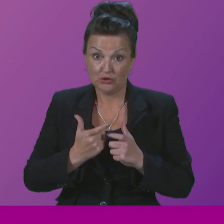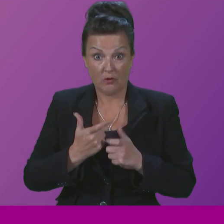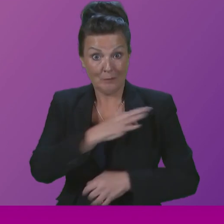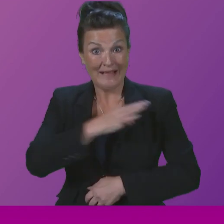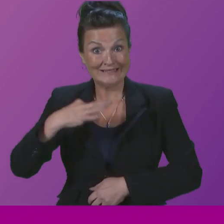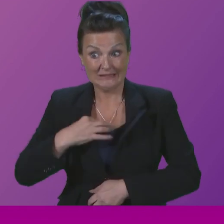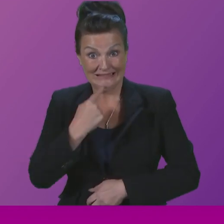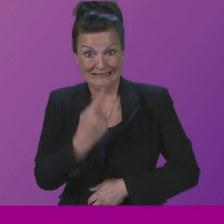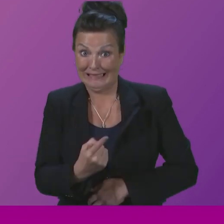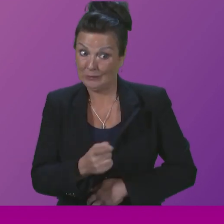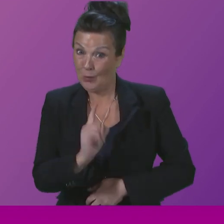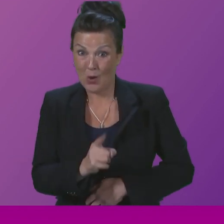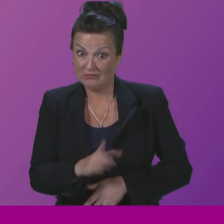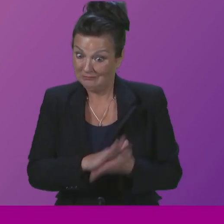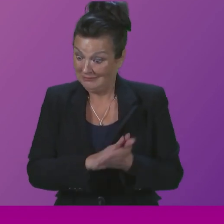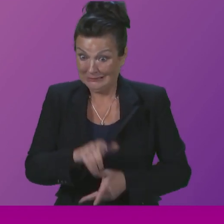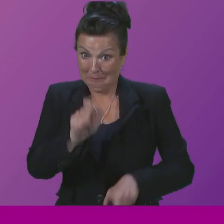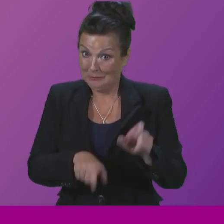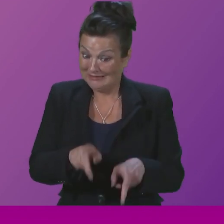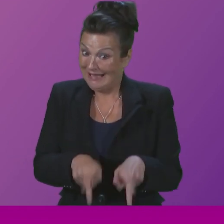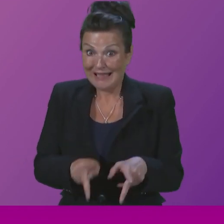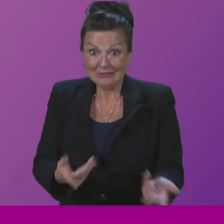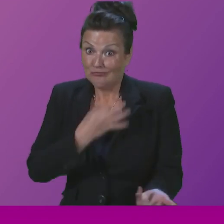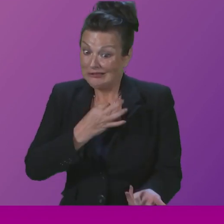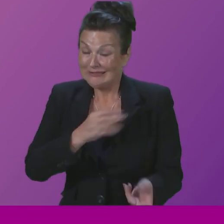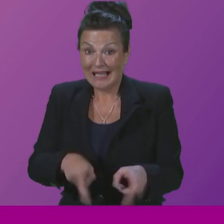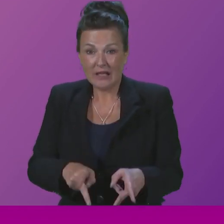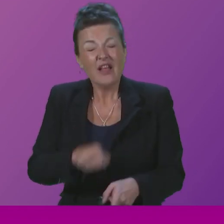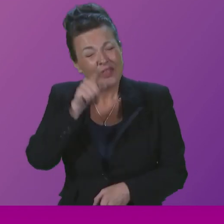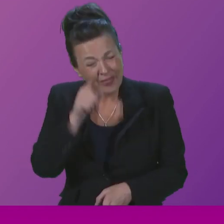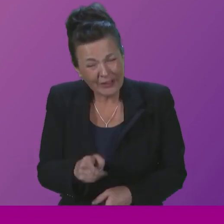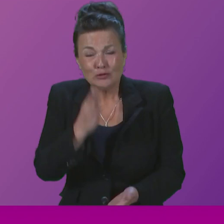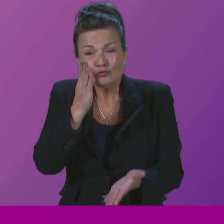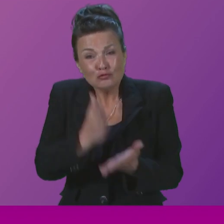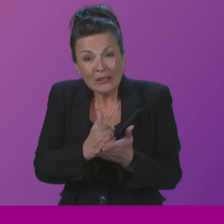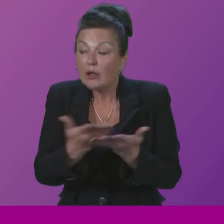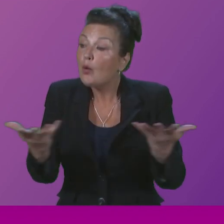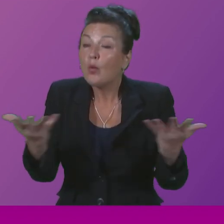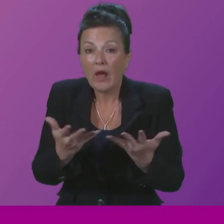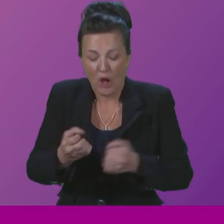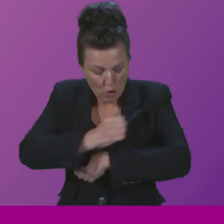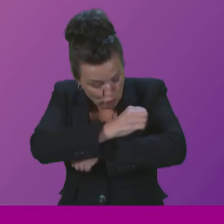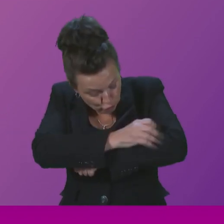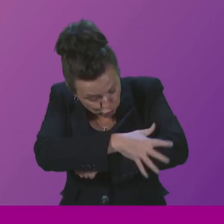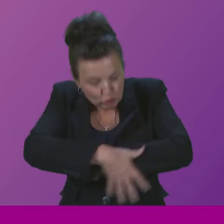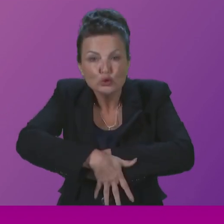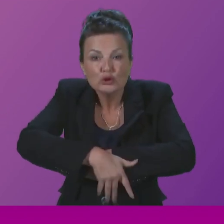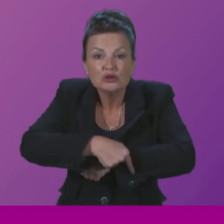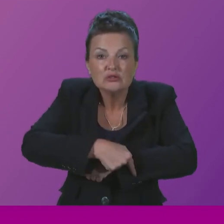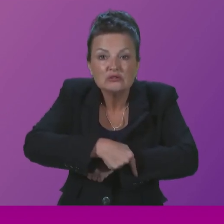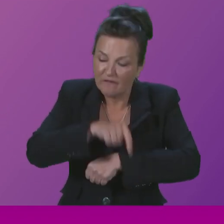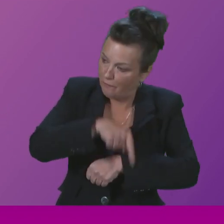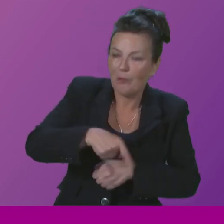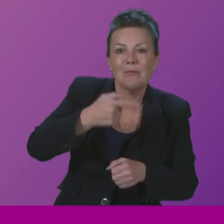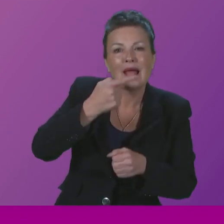that that means lives lost. This is a systemic failure on the SNP's watch. Staff